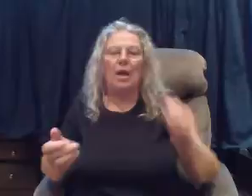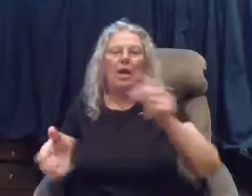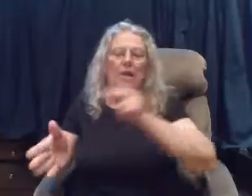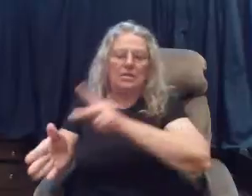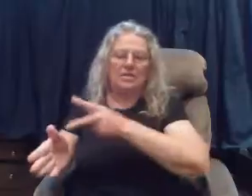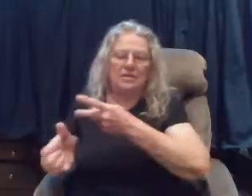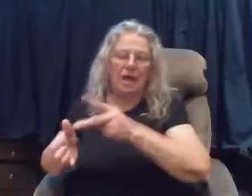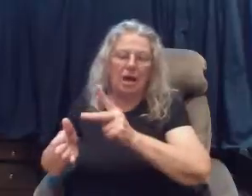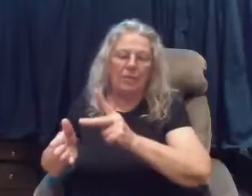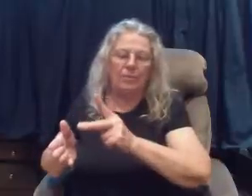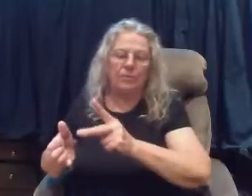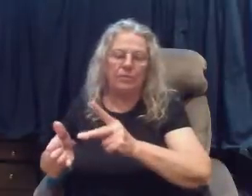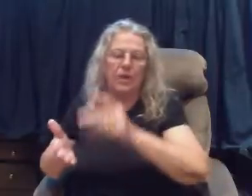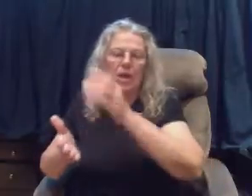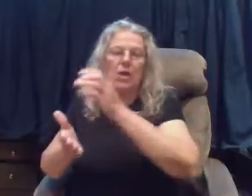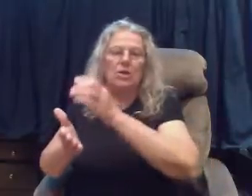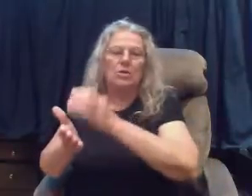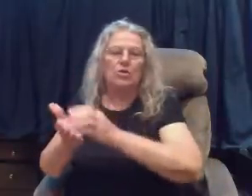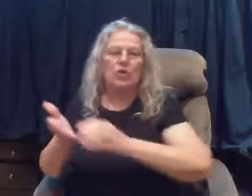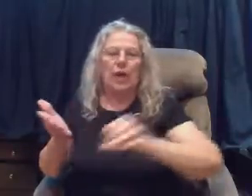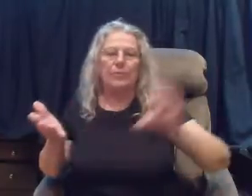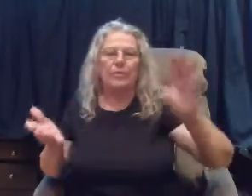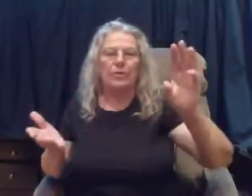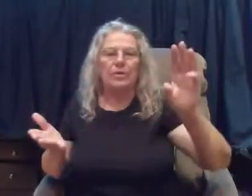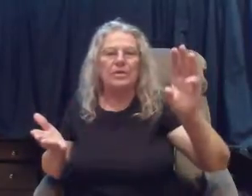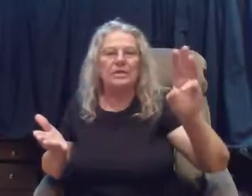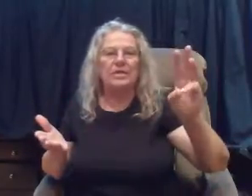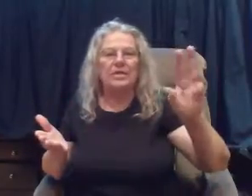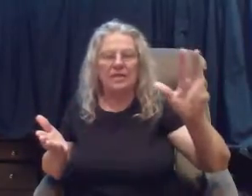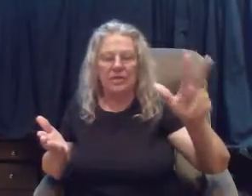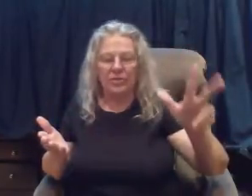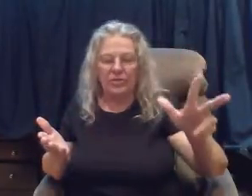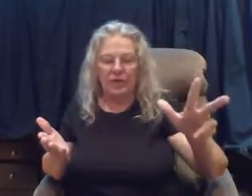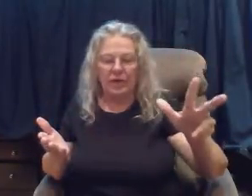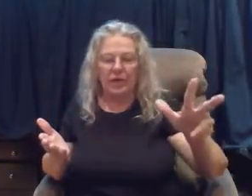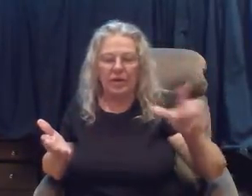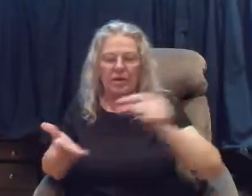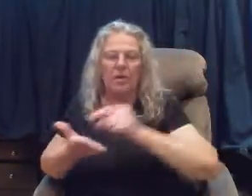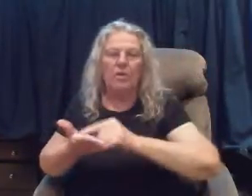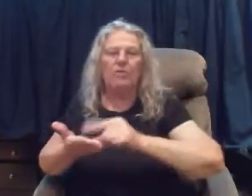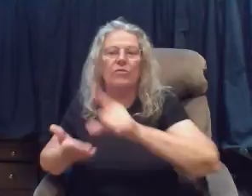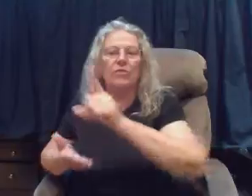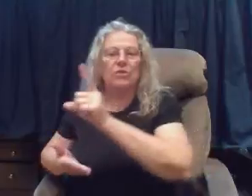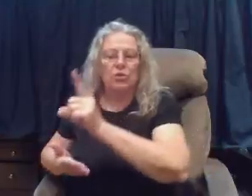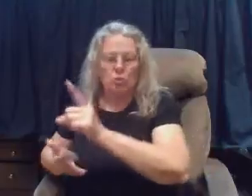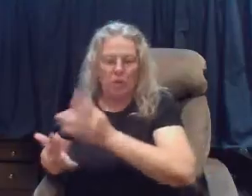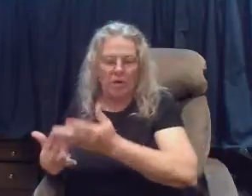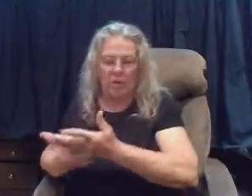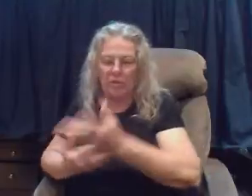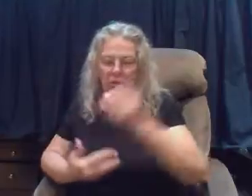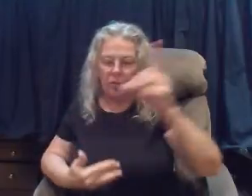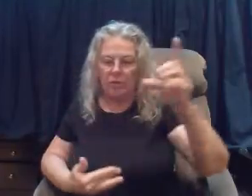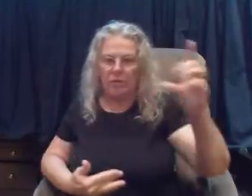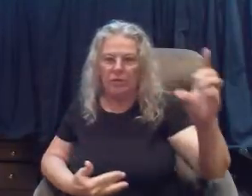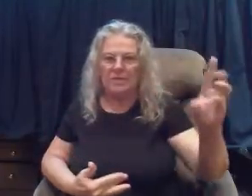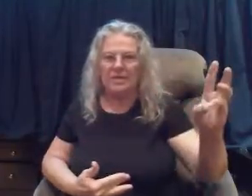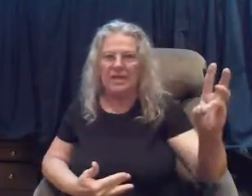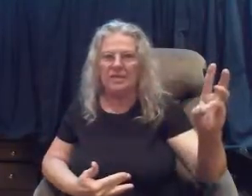psalm chapter 63 verses 1 through 6